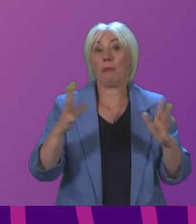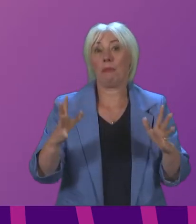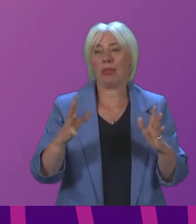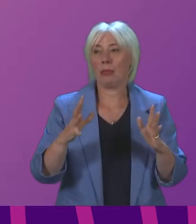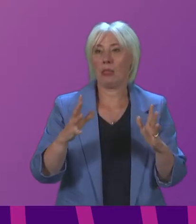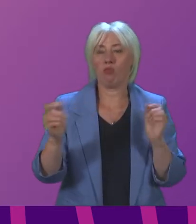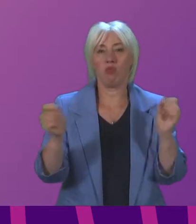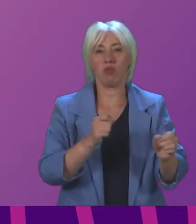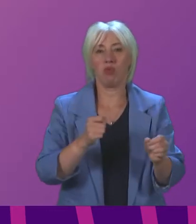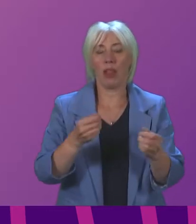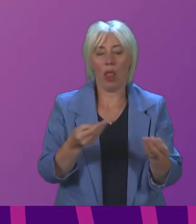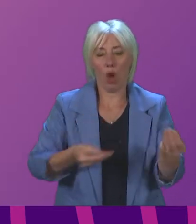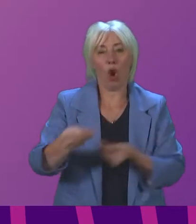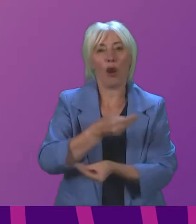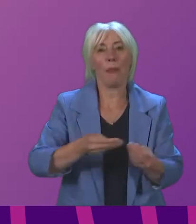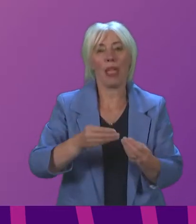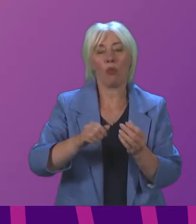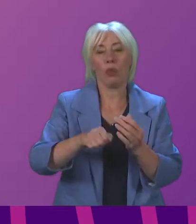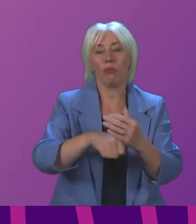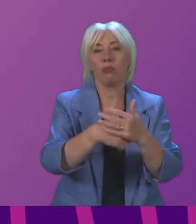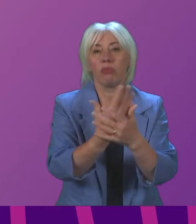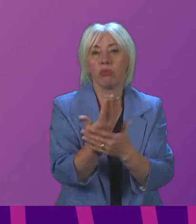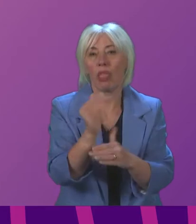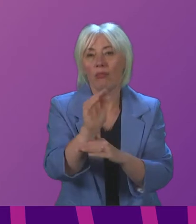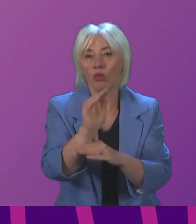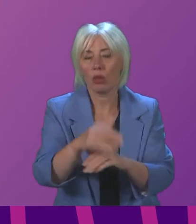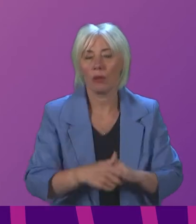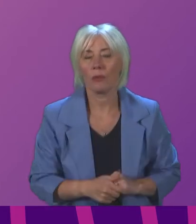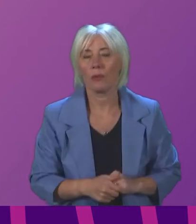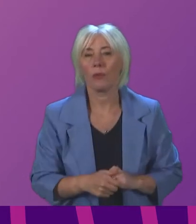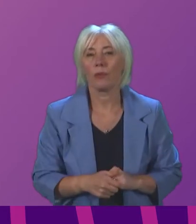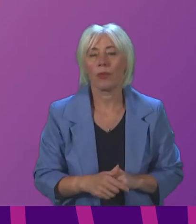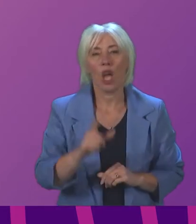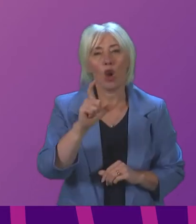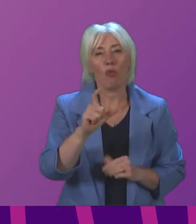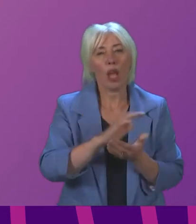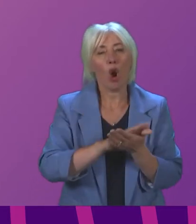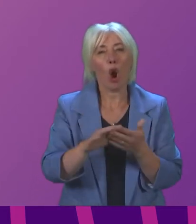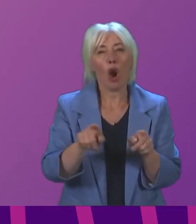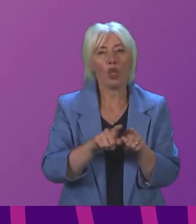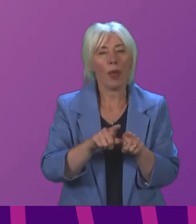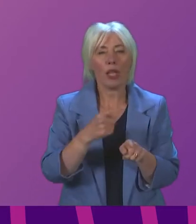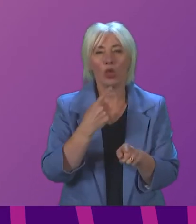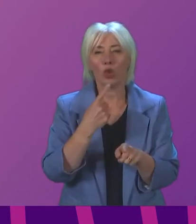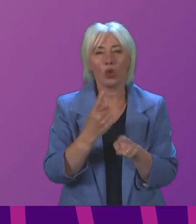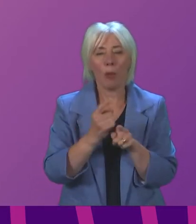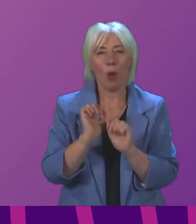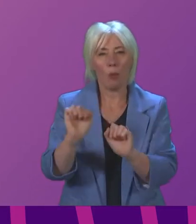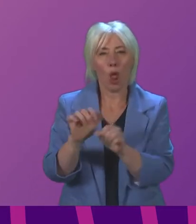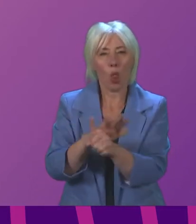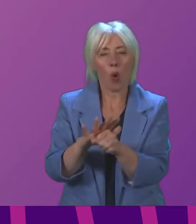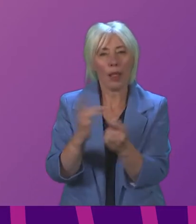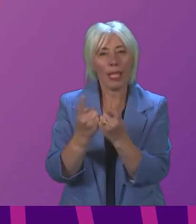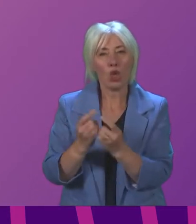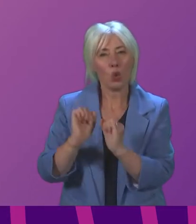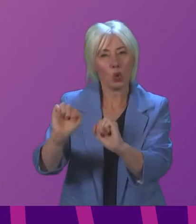the way the economy is going to develop in the years ahead and Craig Hoy in his contribution picked up some local issues that were impacting on